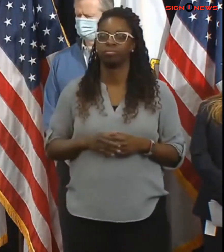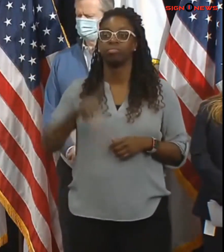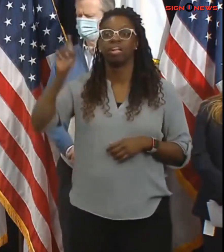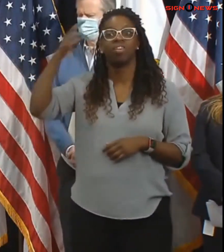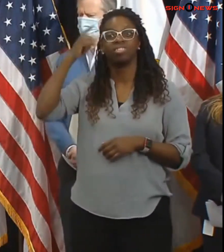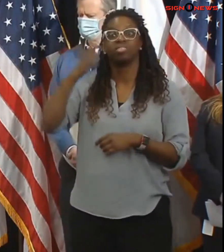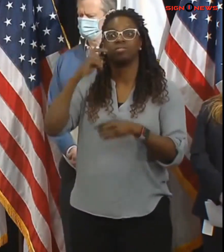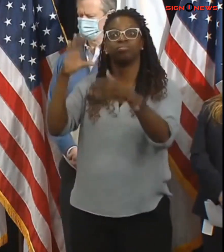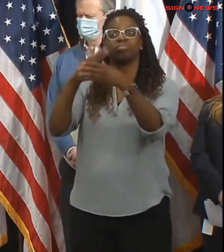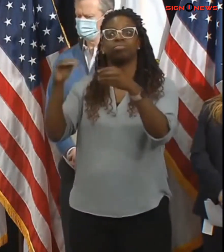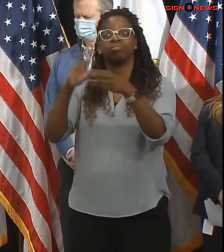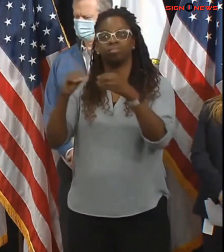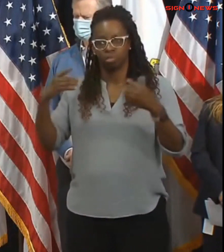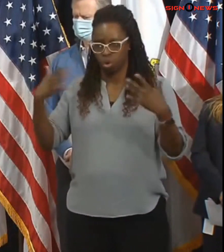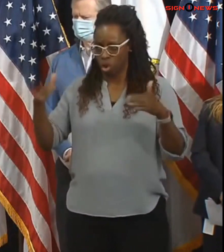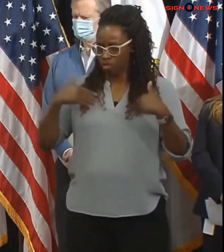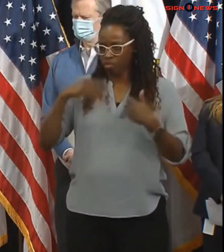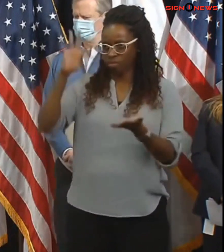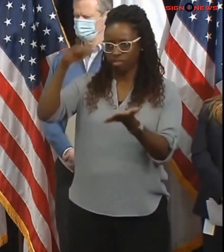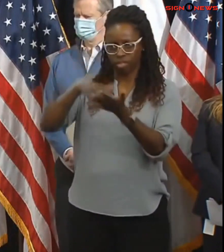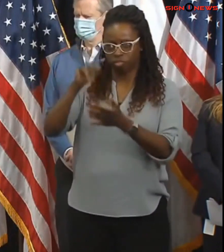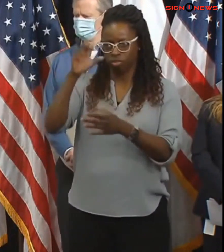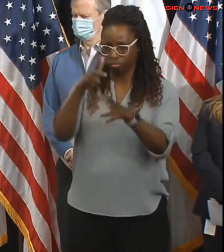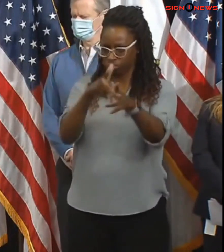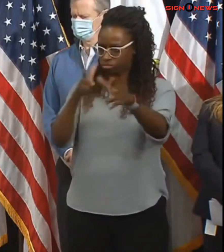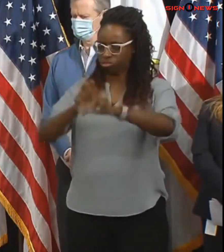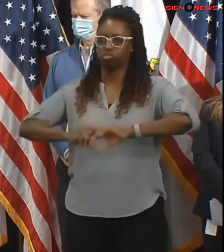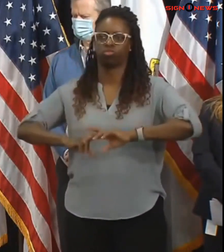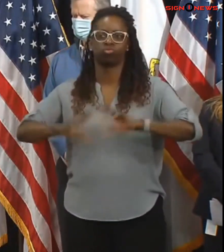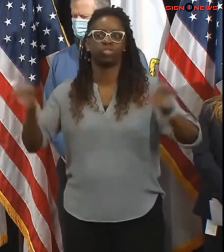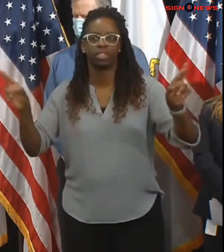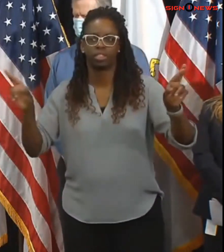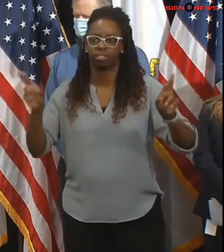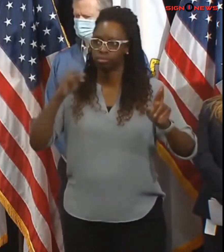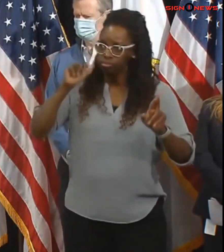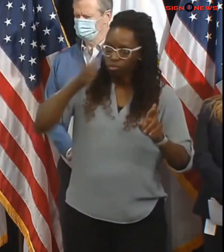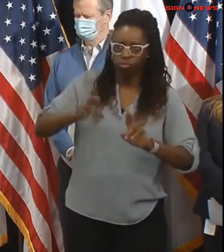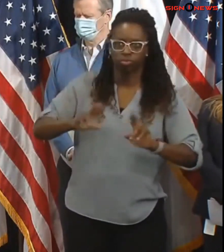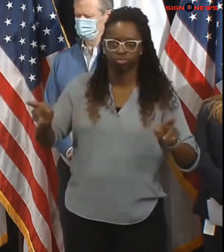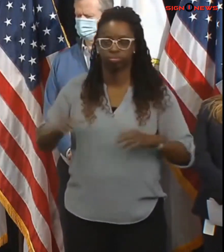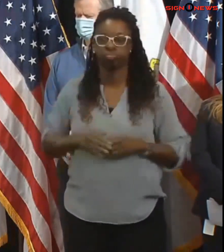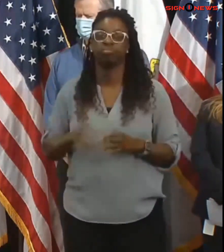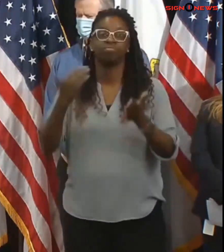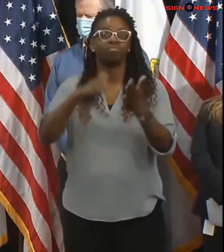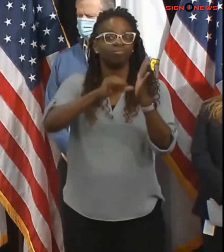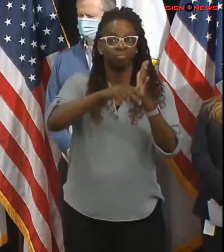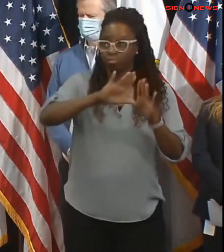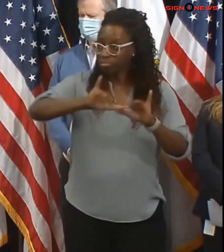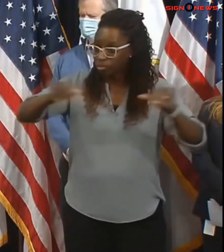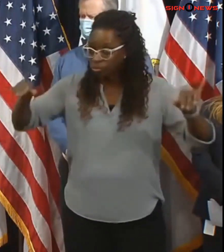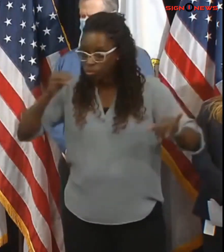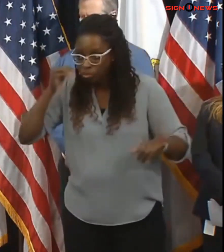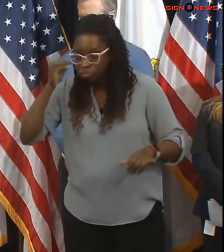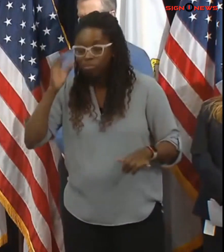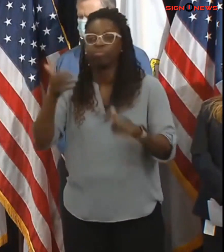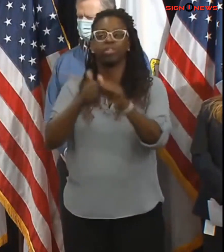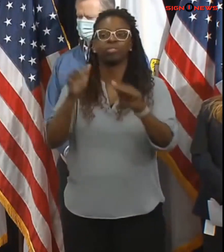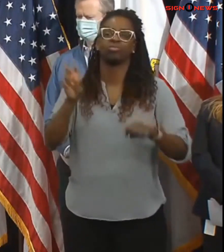again to avoid travel with the exception of essential trips tomorrow on saturday this storm has a very long